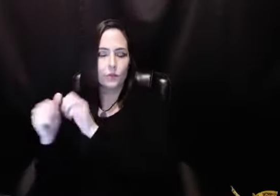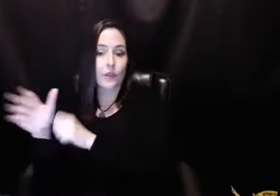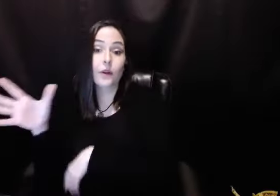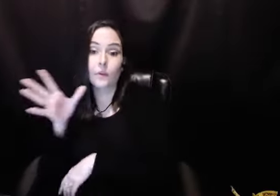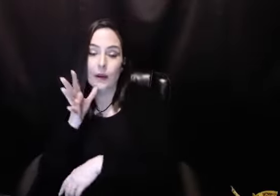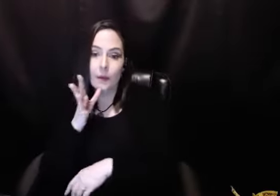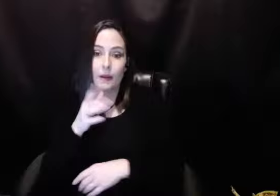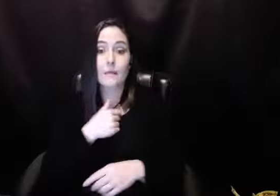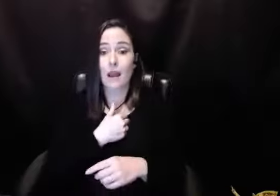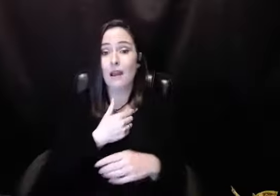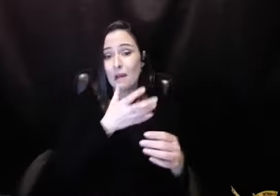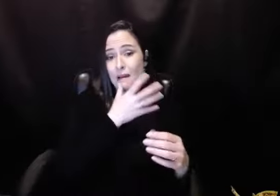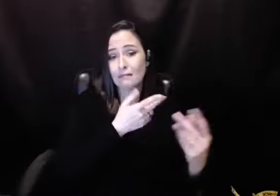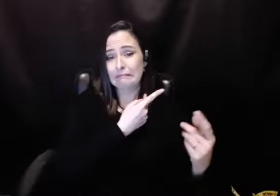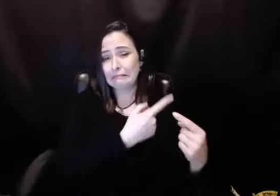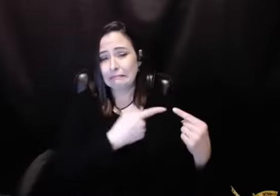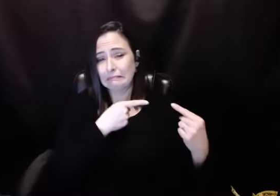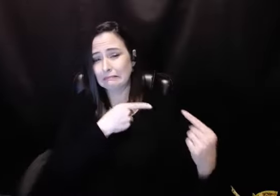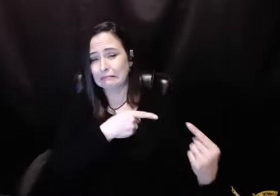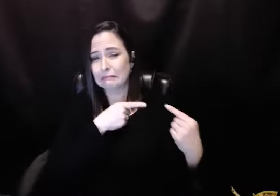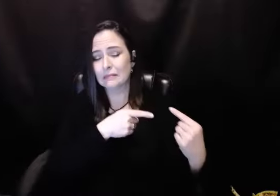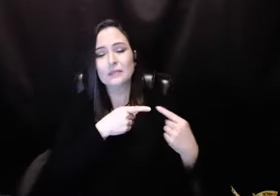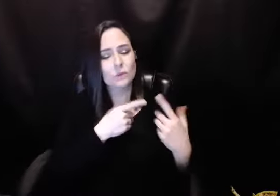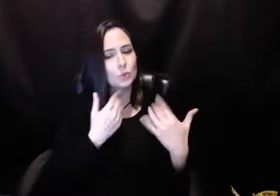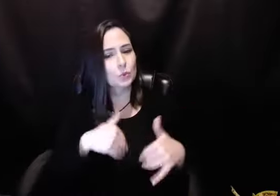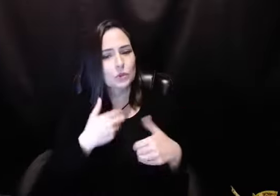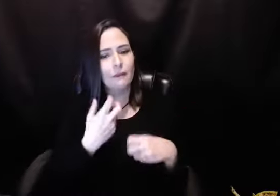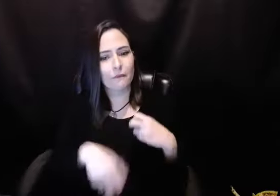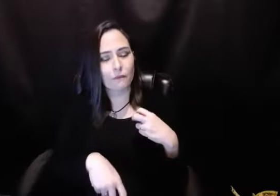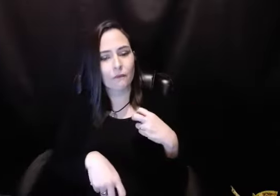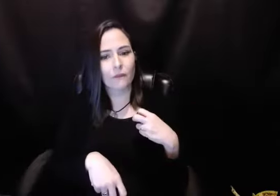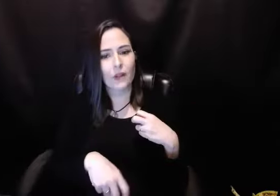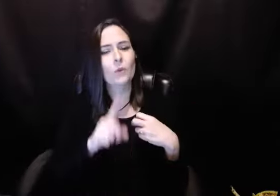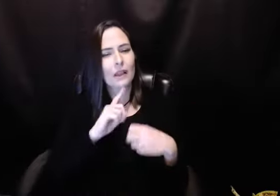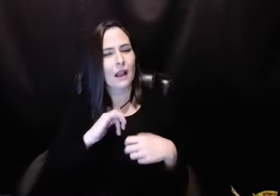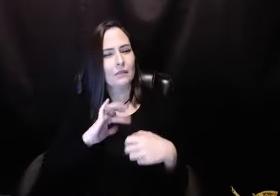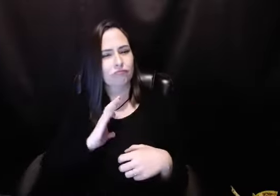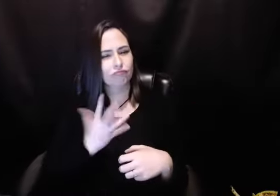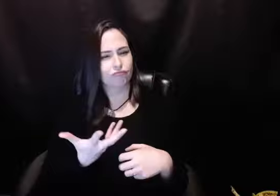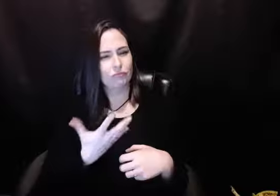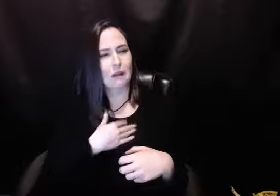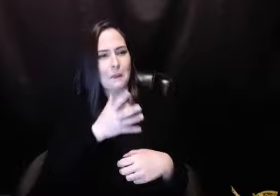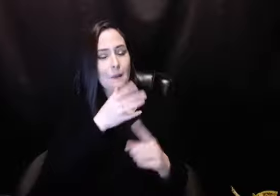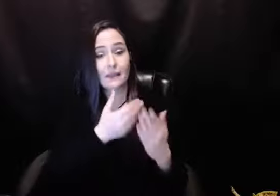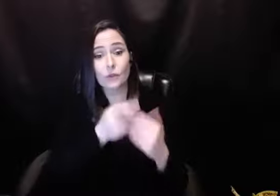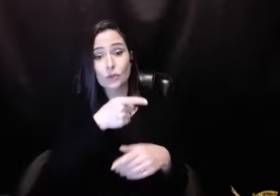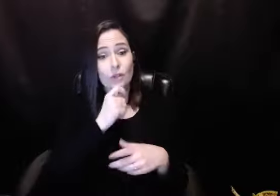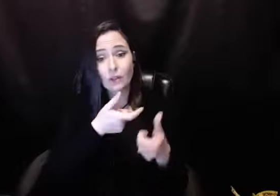powerfully about the relationship with her mom. And I had a difficult one with mine, too. I kind of had